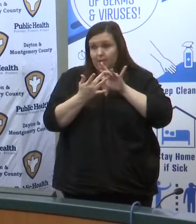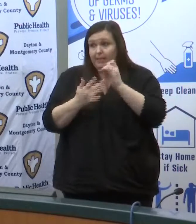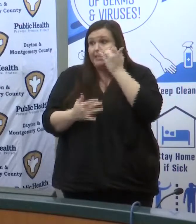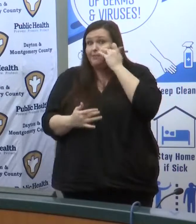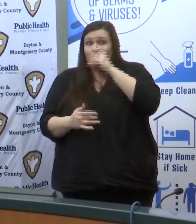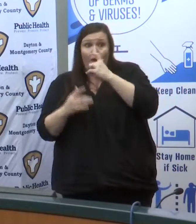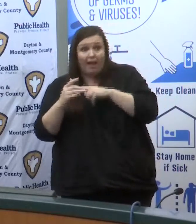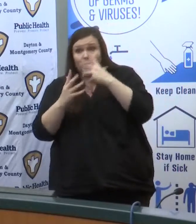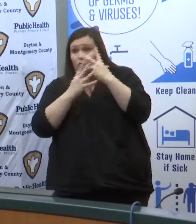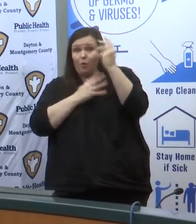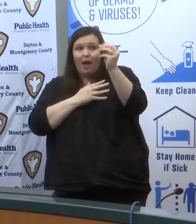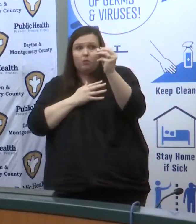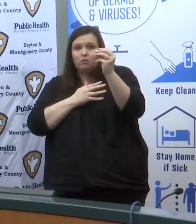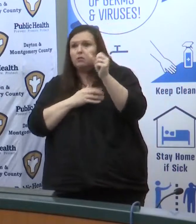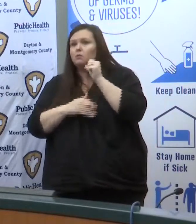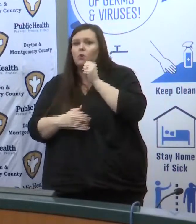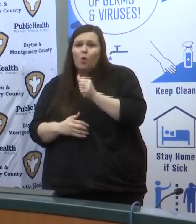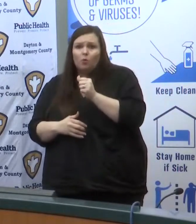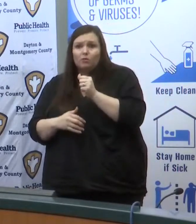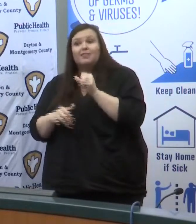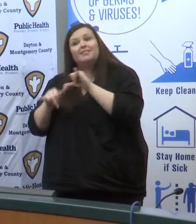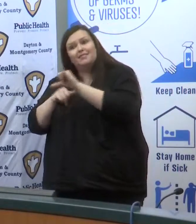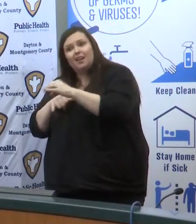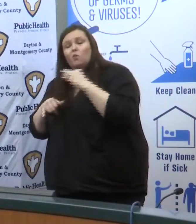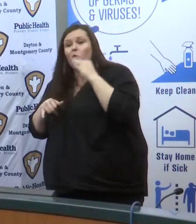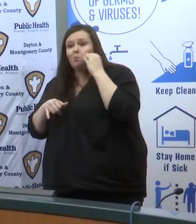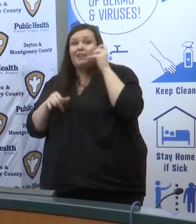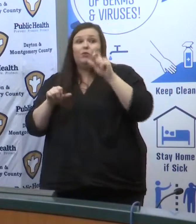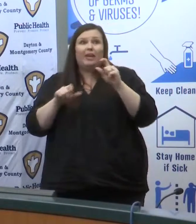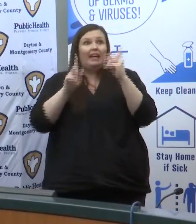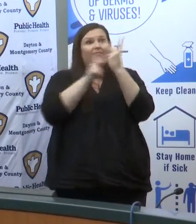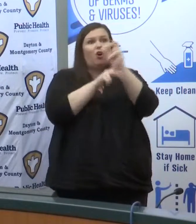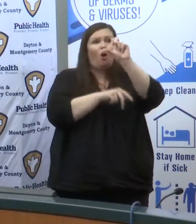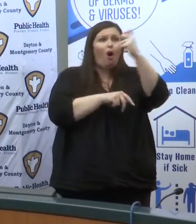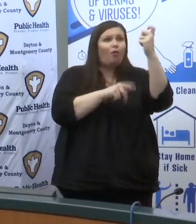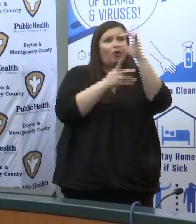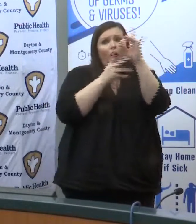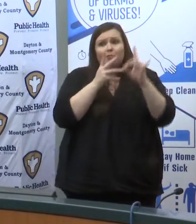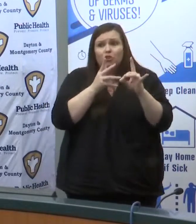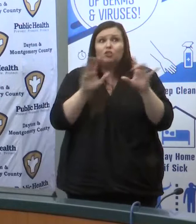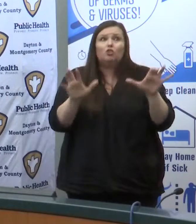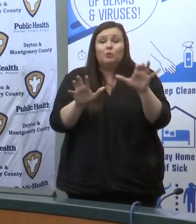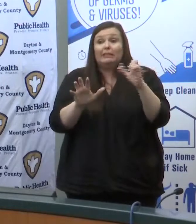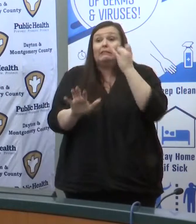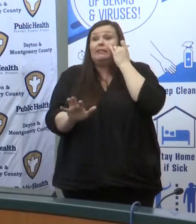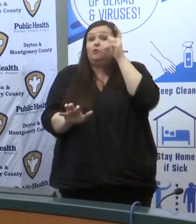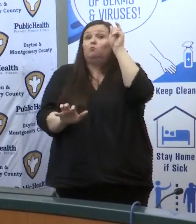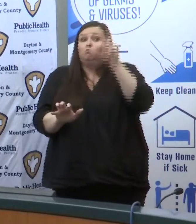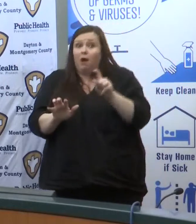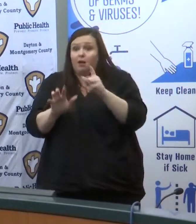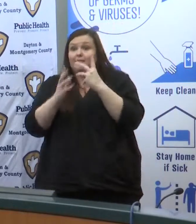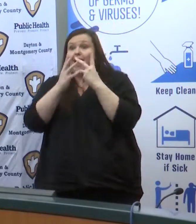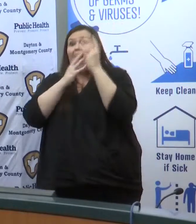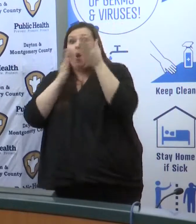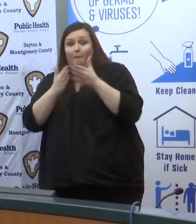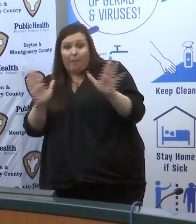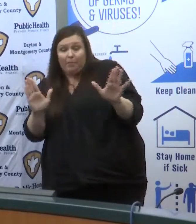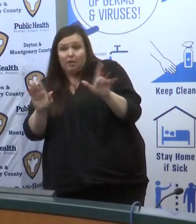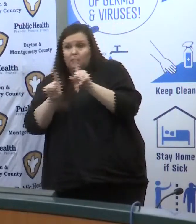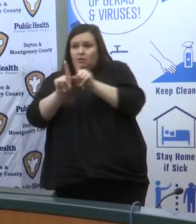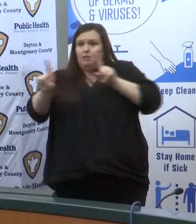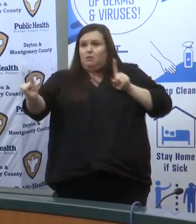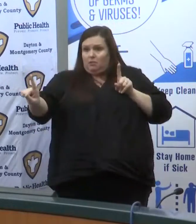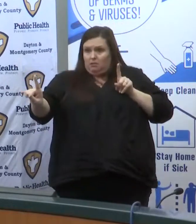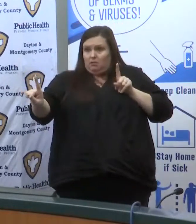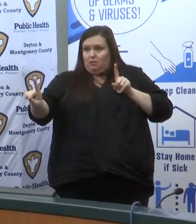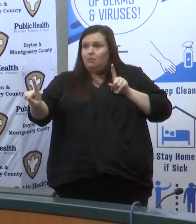don't go if you can go another way go another way if you do go out in public then distance yourself and keep your distance